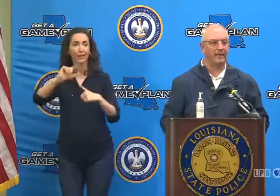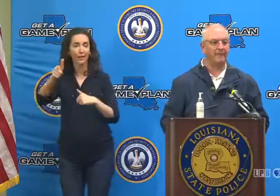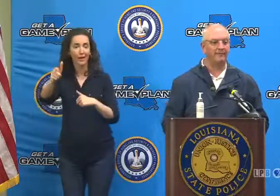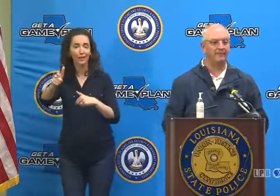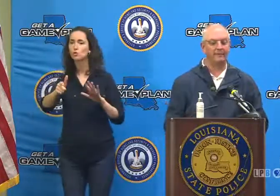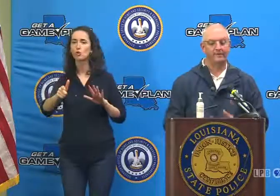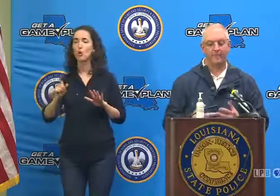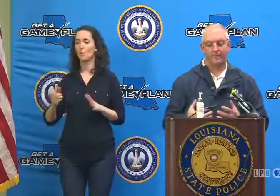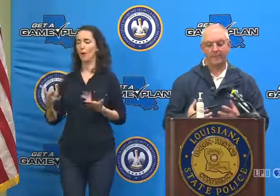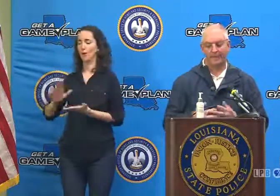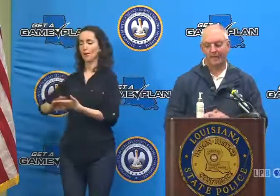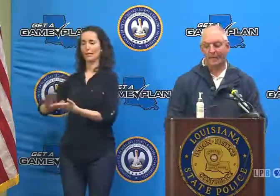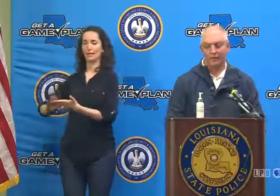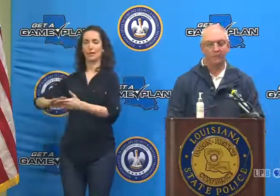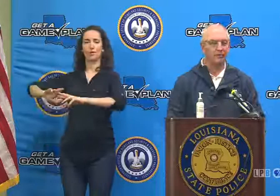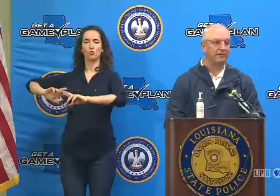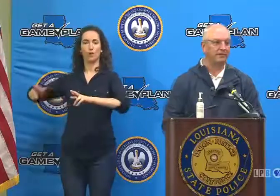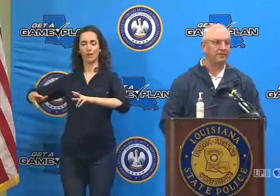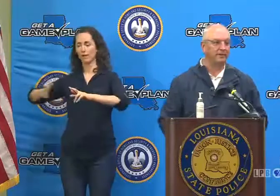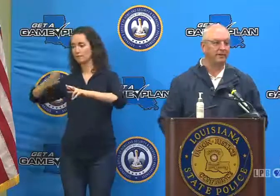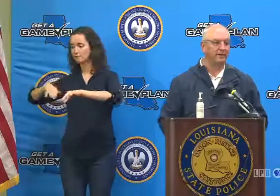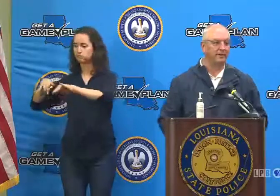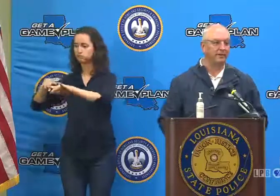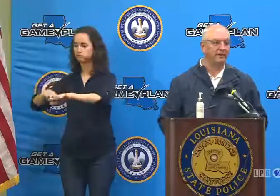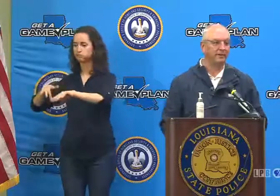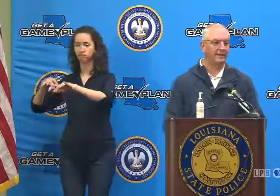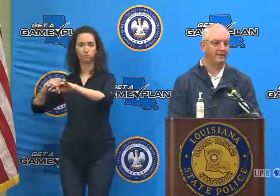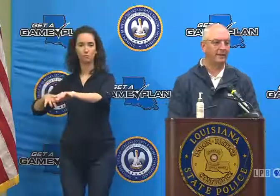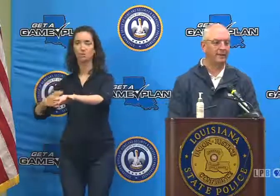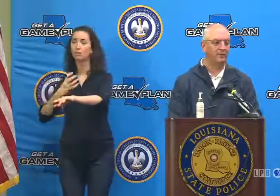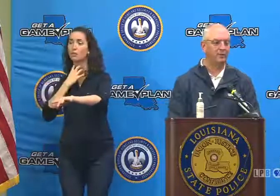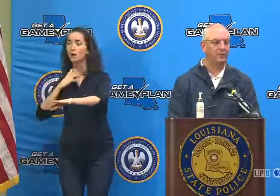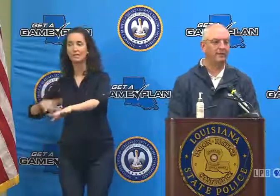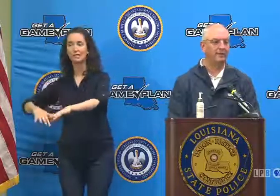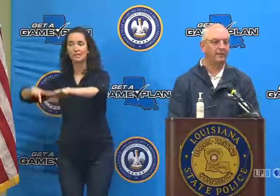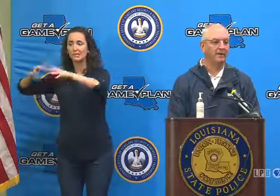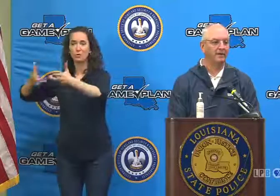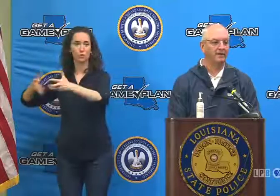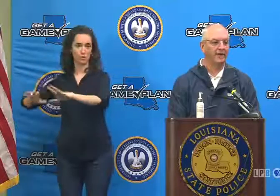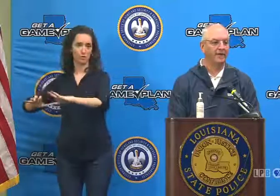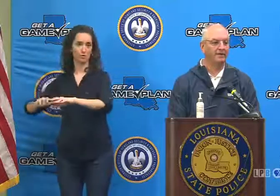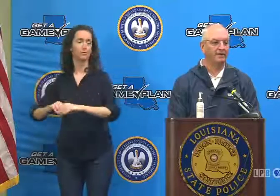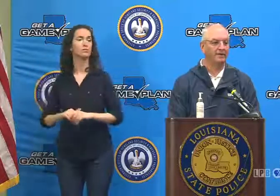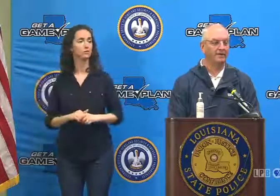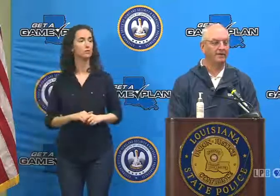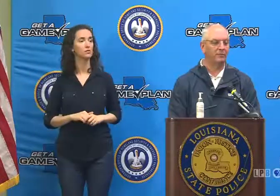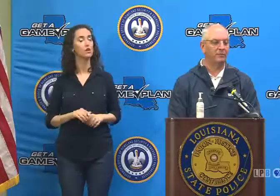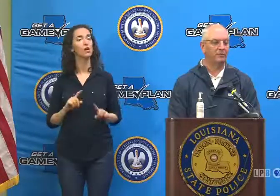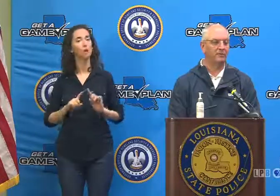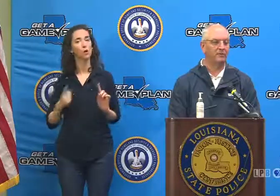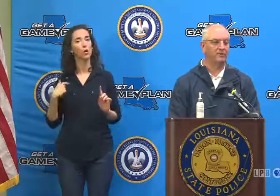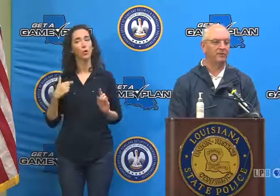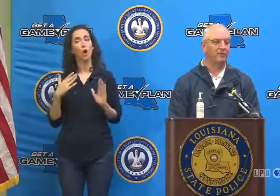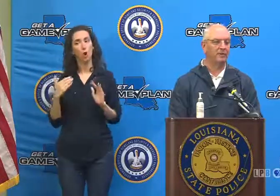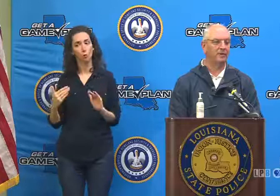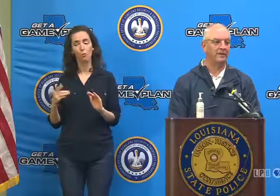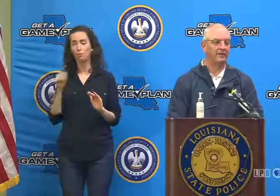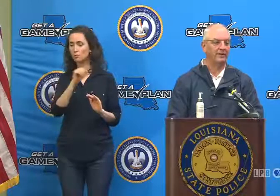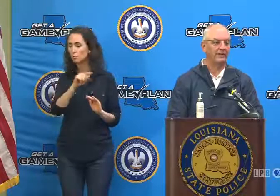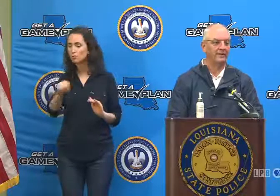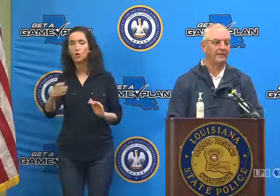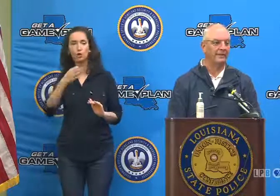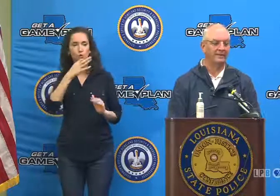expect to have hope and expect as well to have some resolution on this